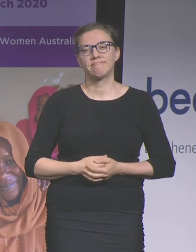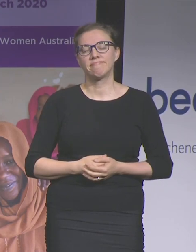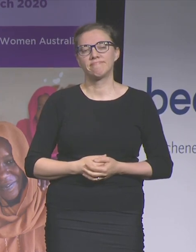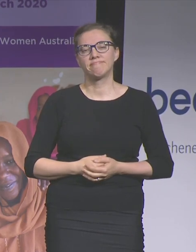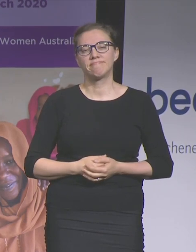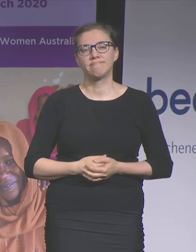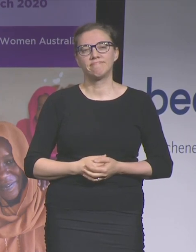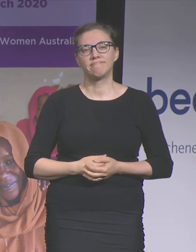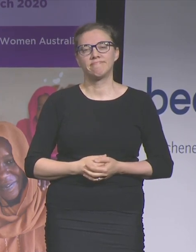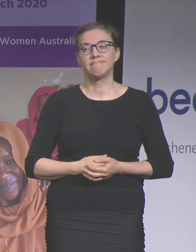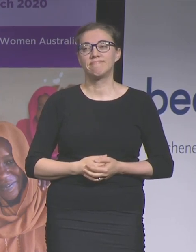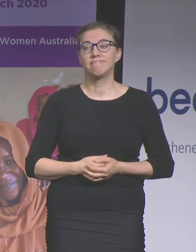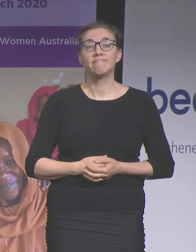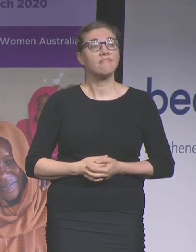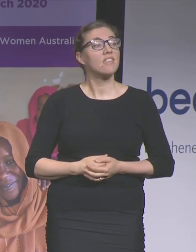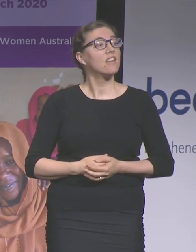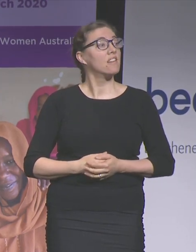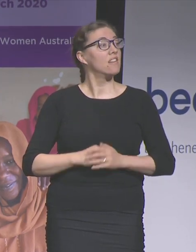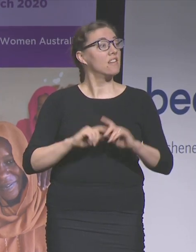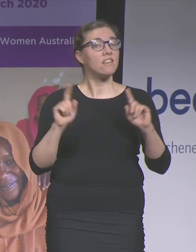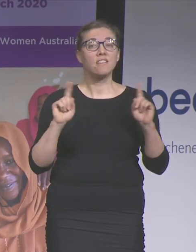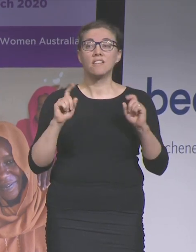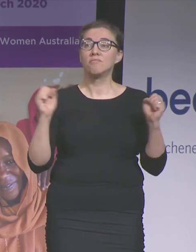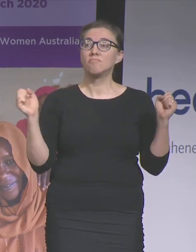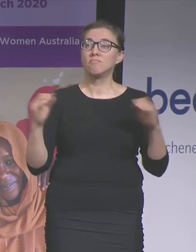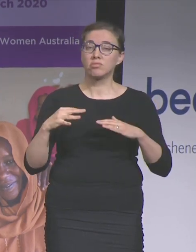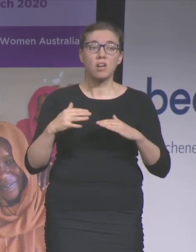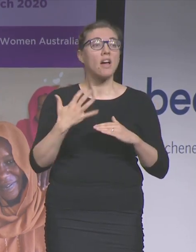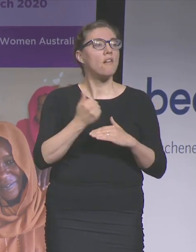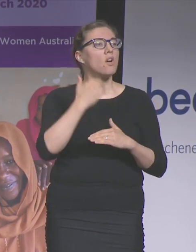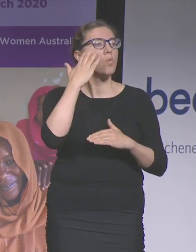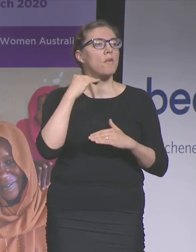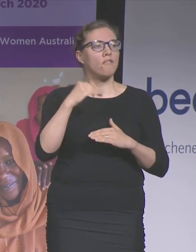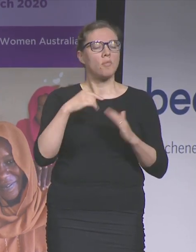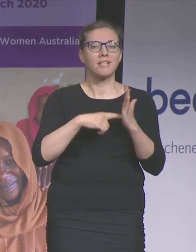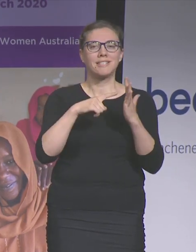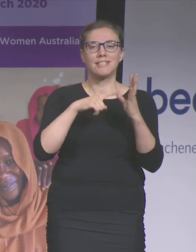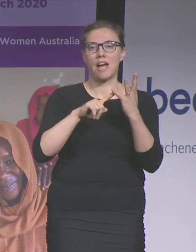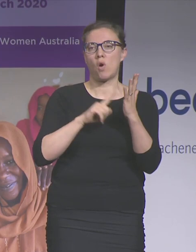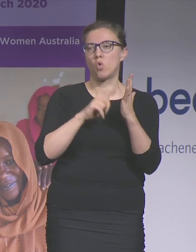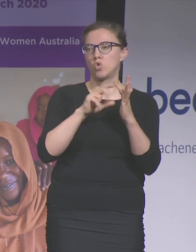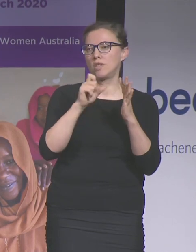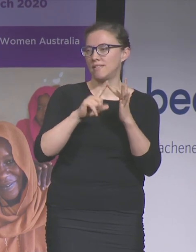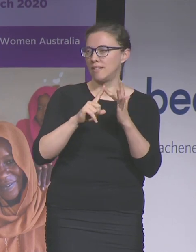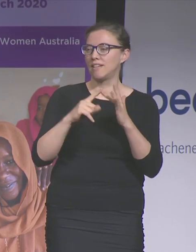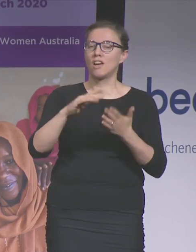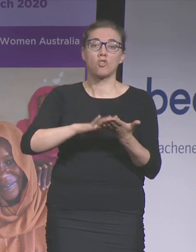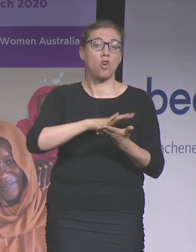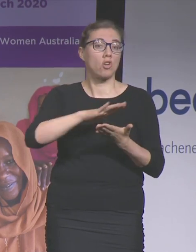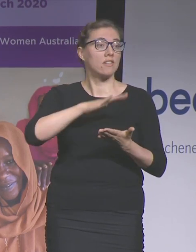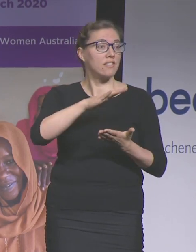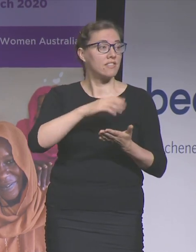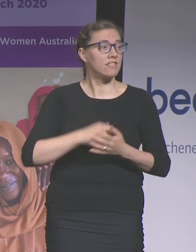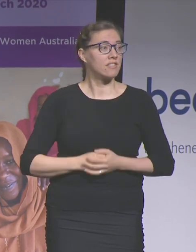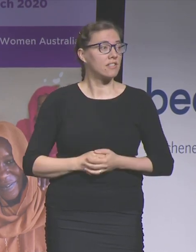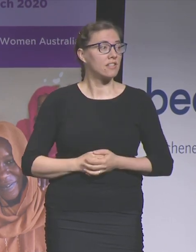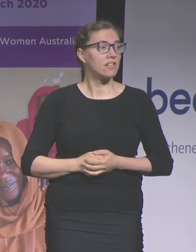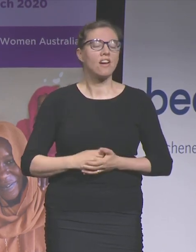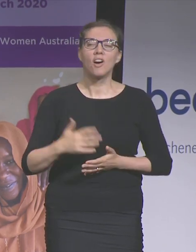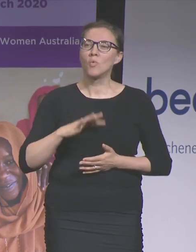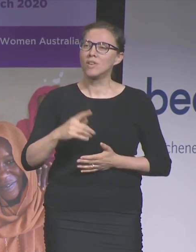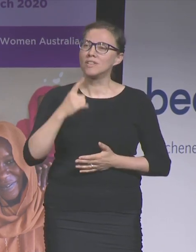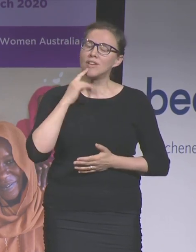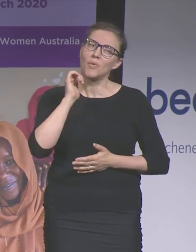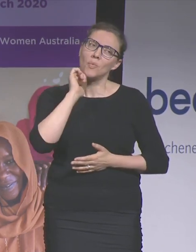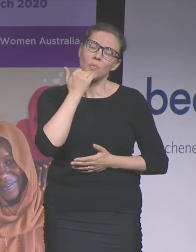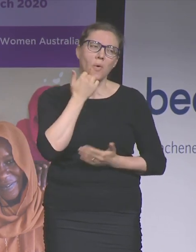We're joined this morning by young women from the Towndee Aboriginal College and I want to offer these students a particularly warm welcome